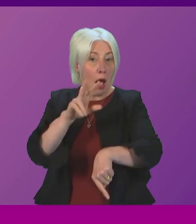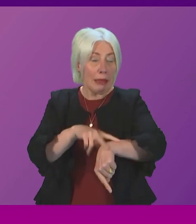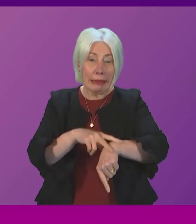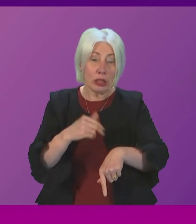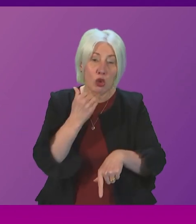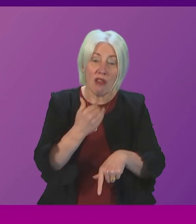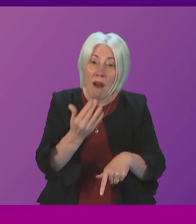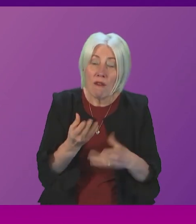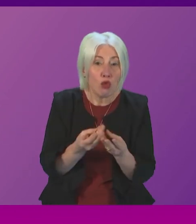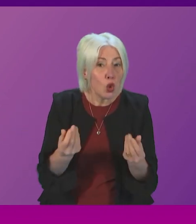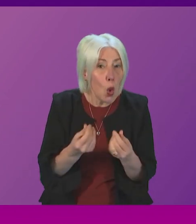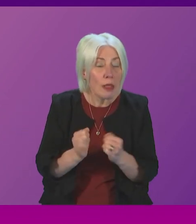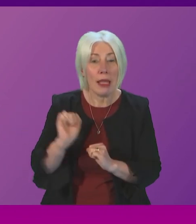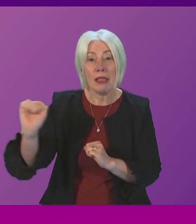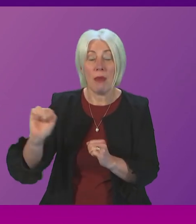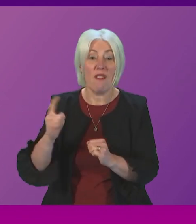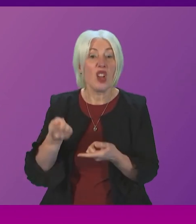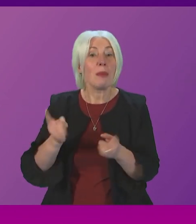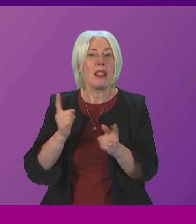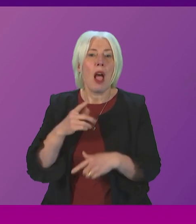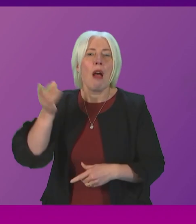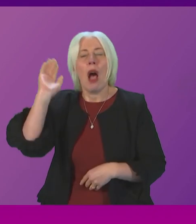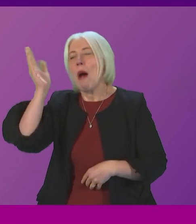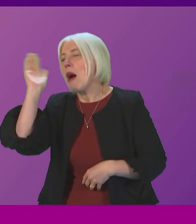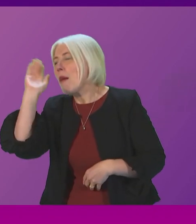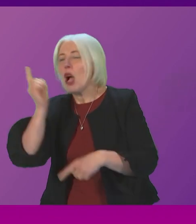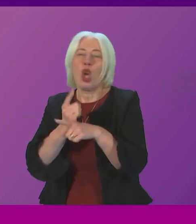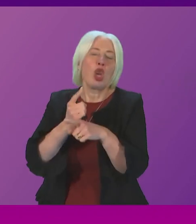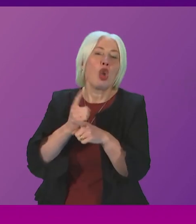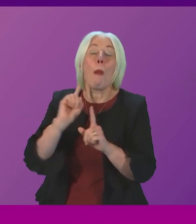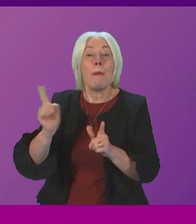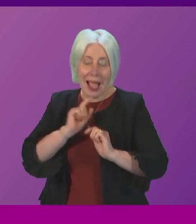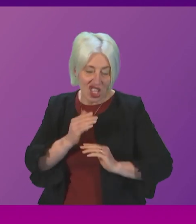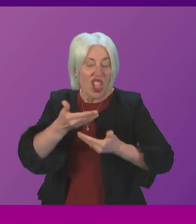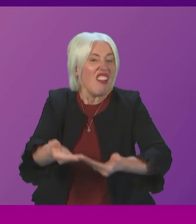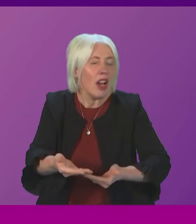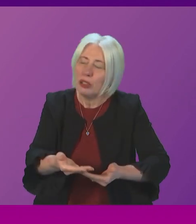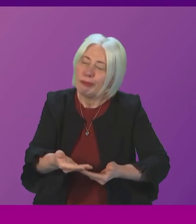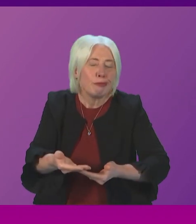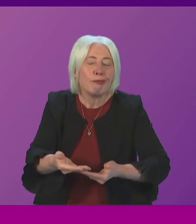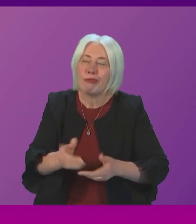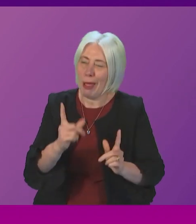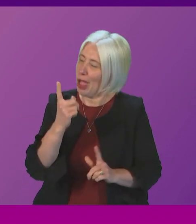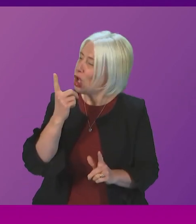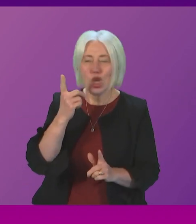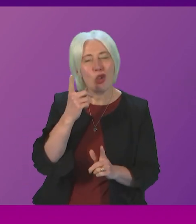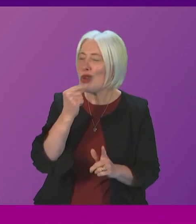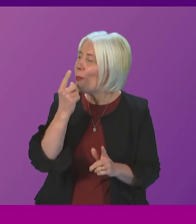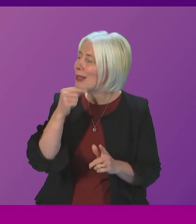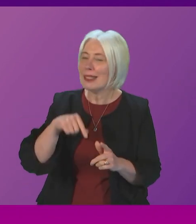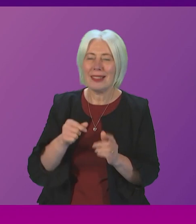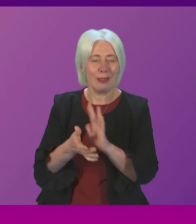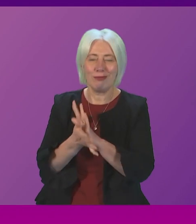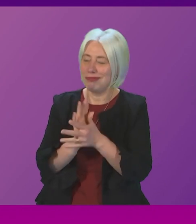first minister he likes to talk big but consistently fails to deliver because this is an incompetent and dysfunctional SNP